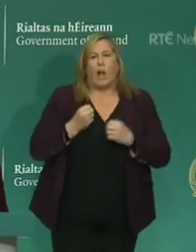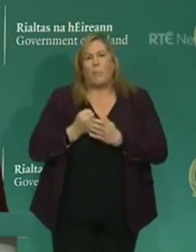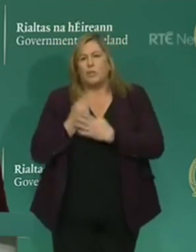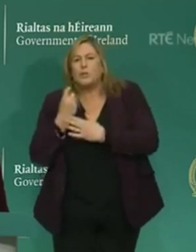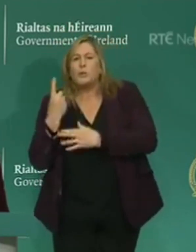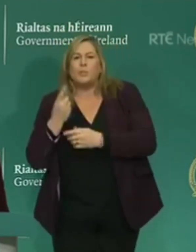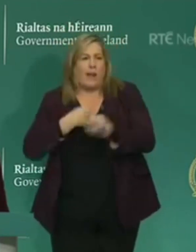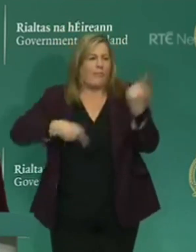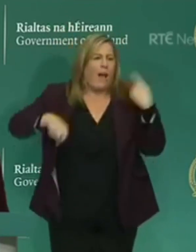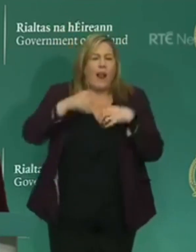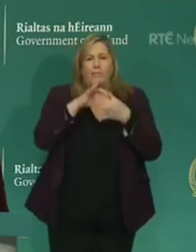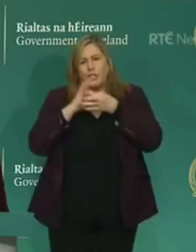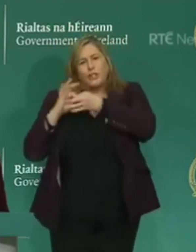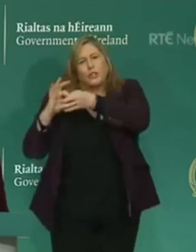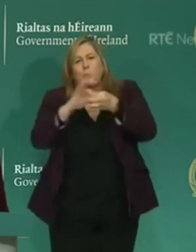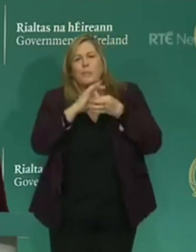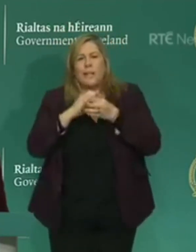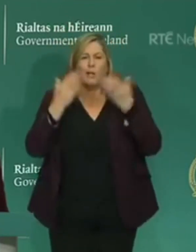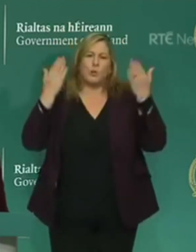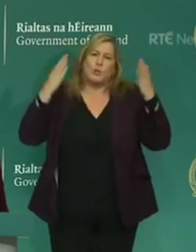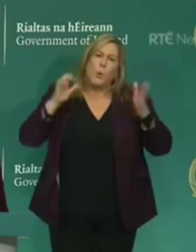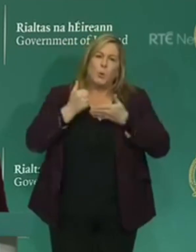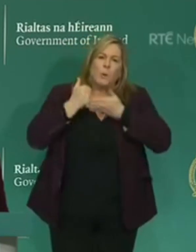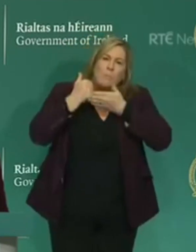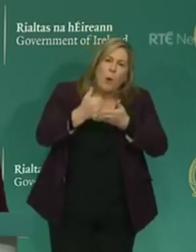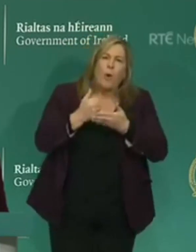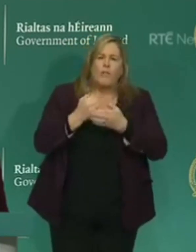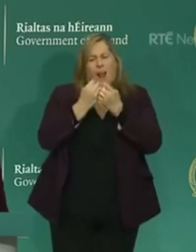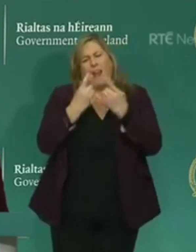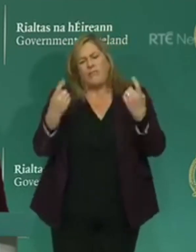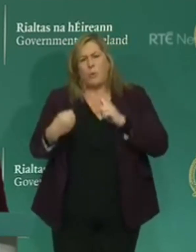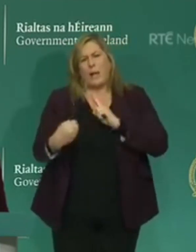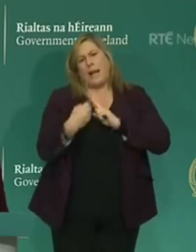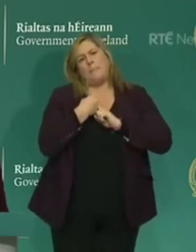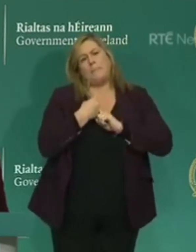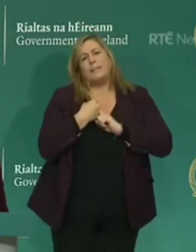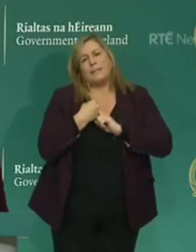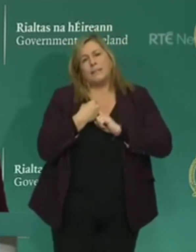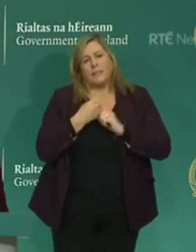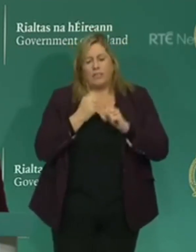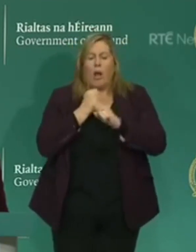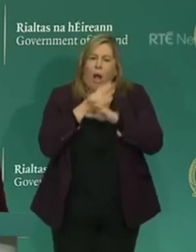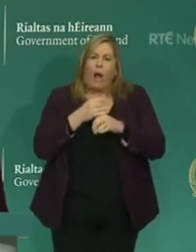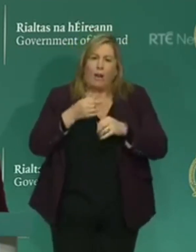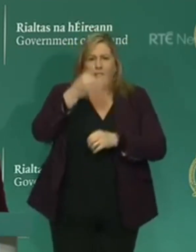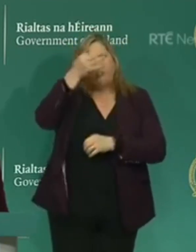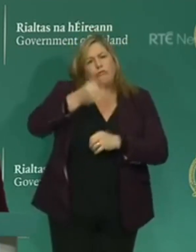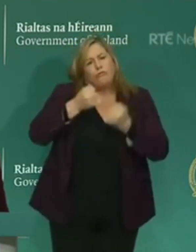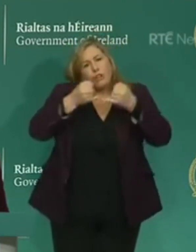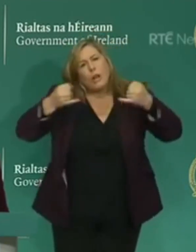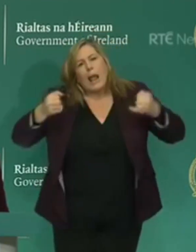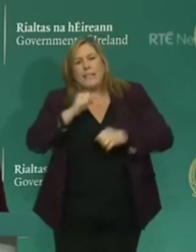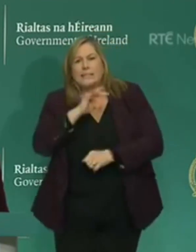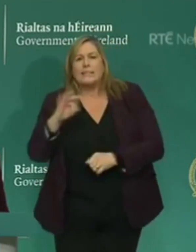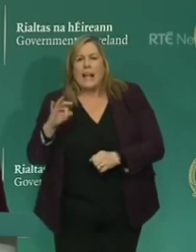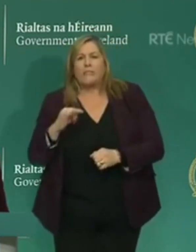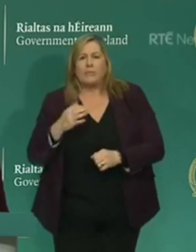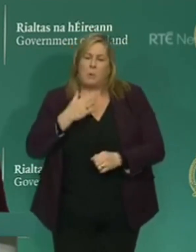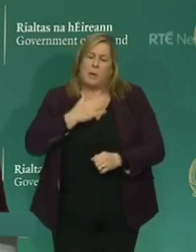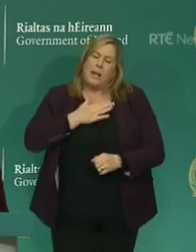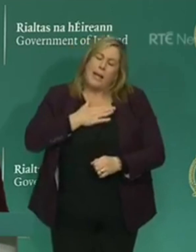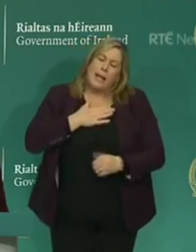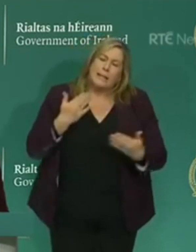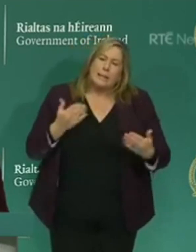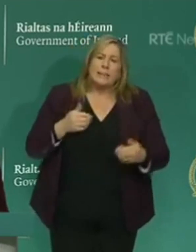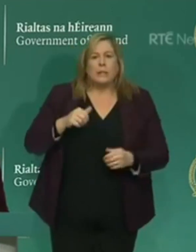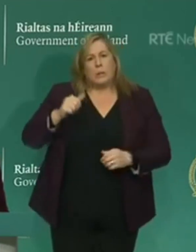virtually and to show our support for all of those impacted and for all of our frontline staff. We would like to acknowledge